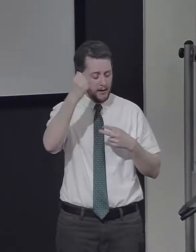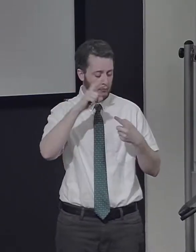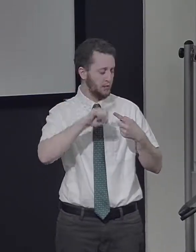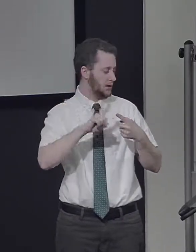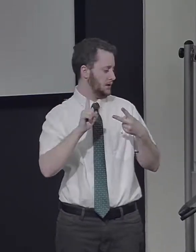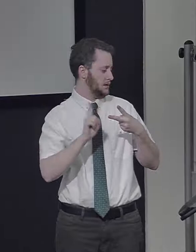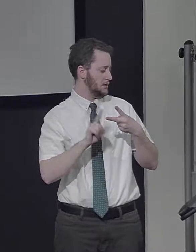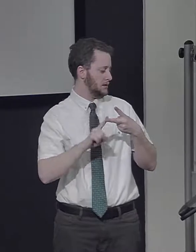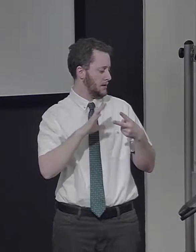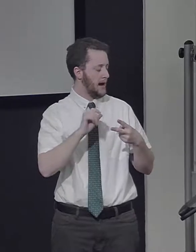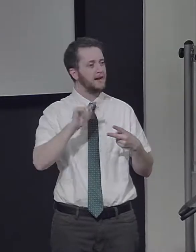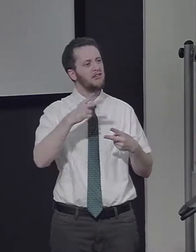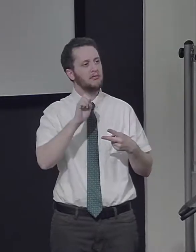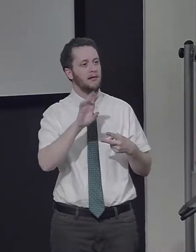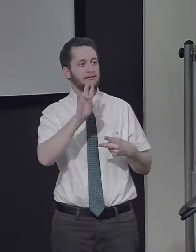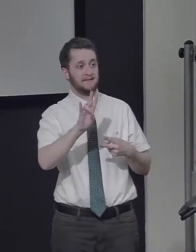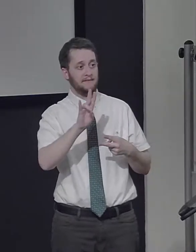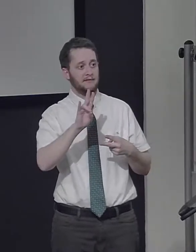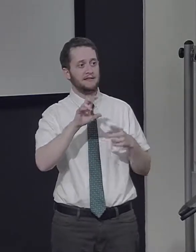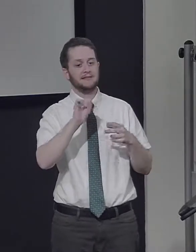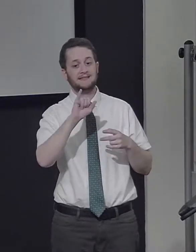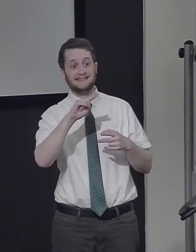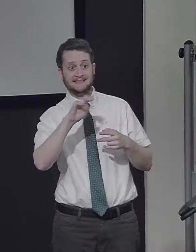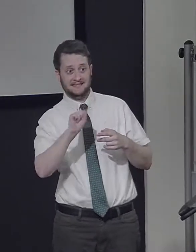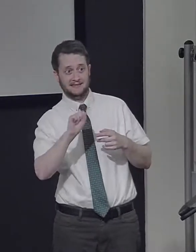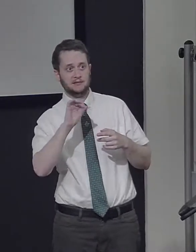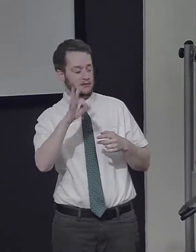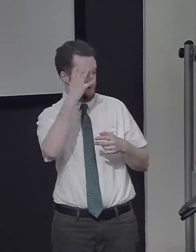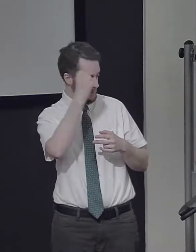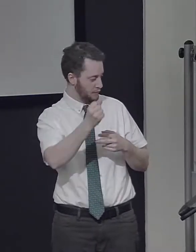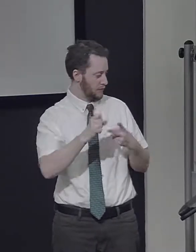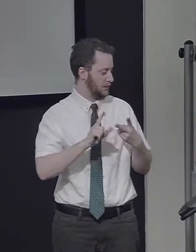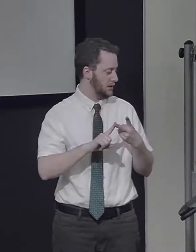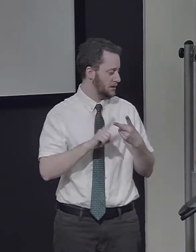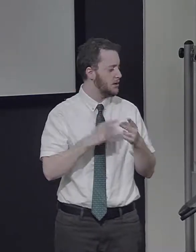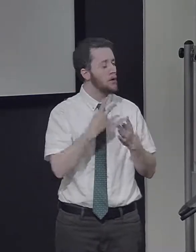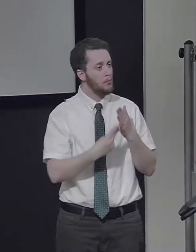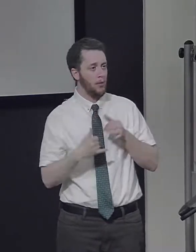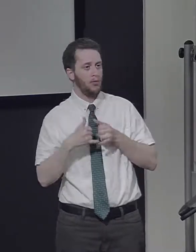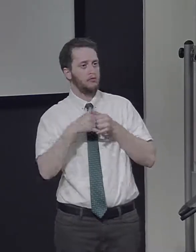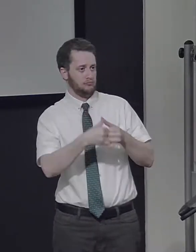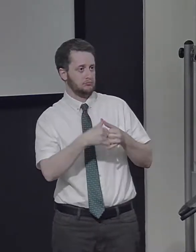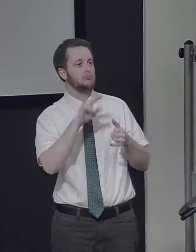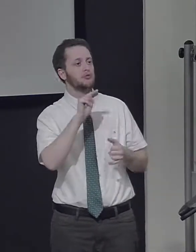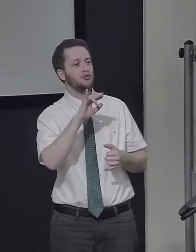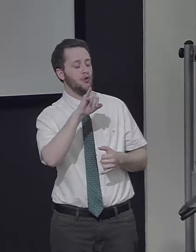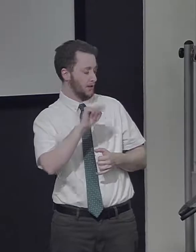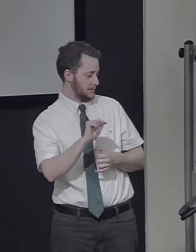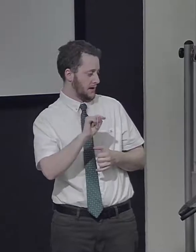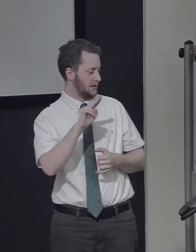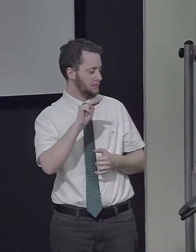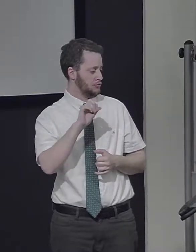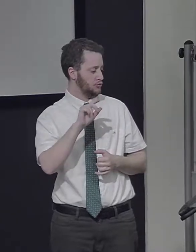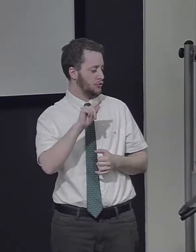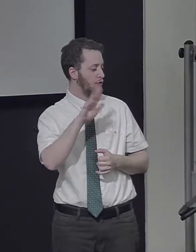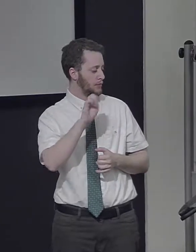Searching for Memory and The Seven Sins of Memory, both named New York Times